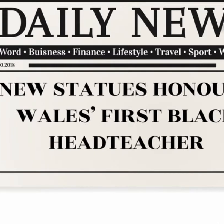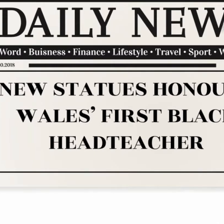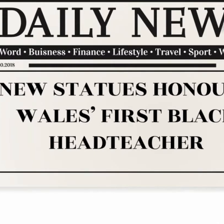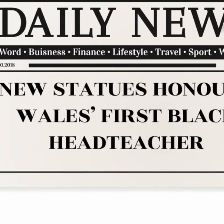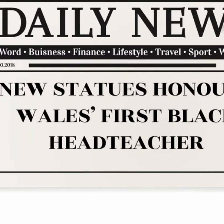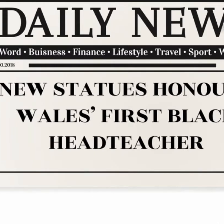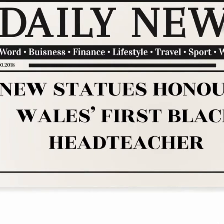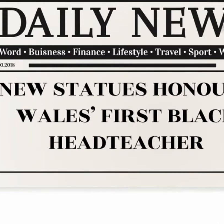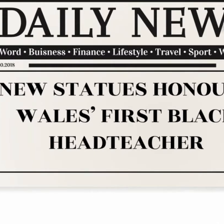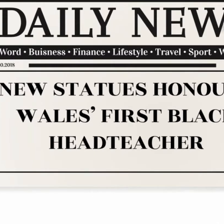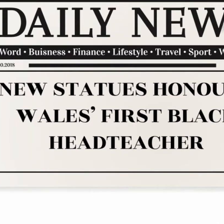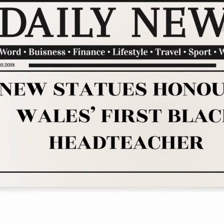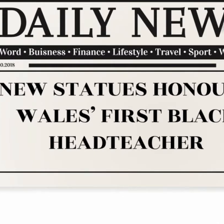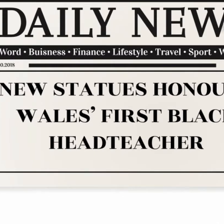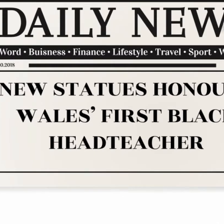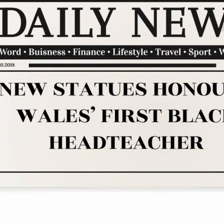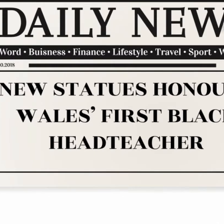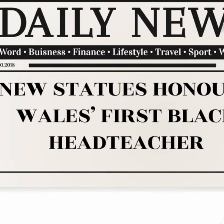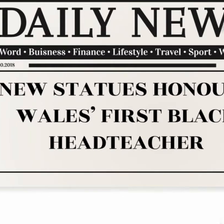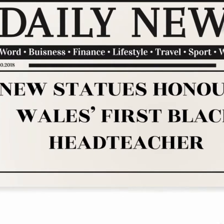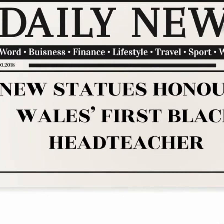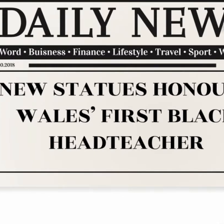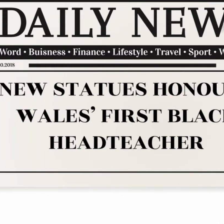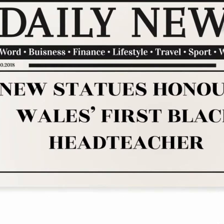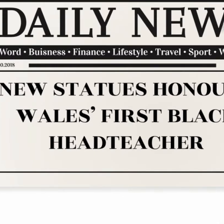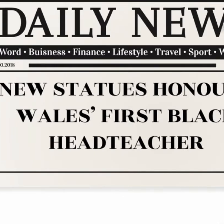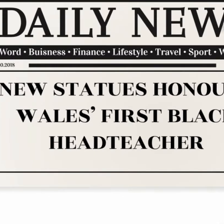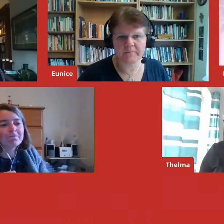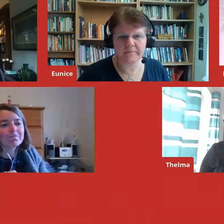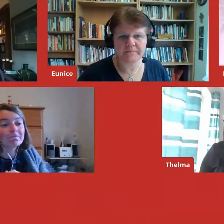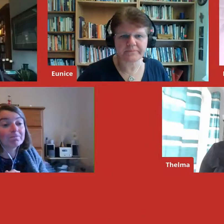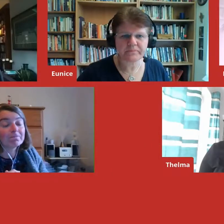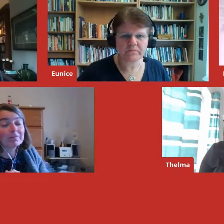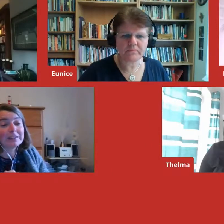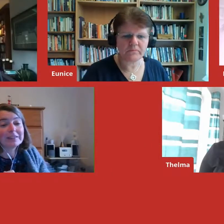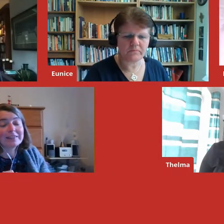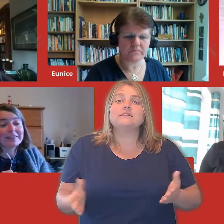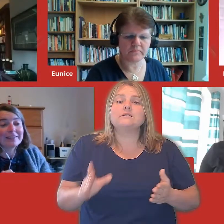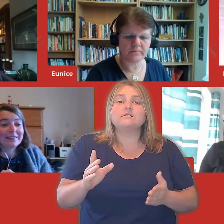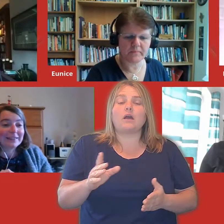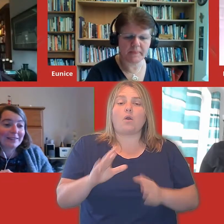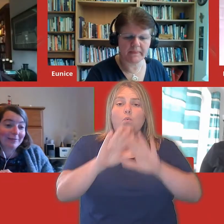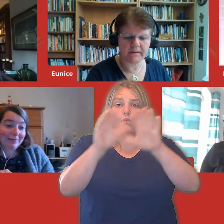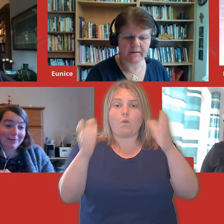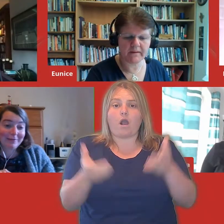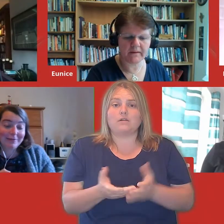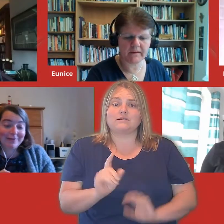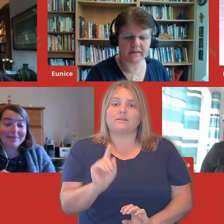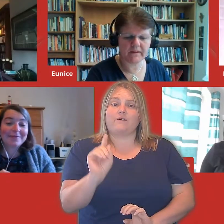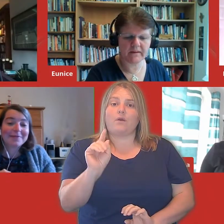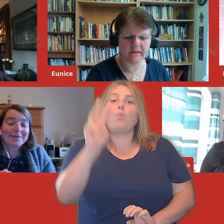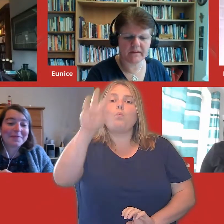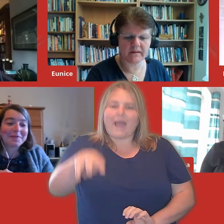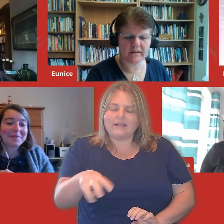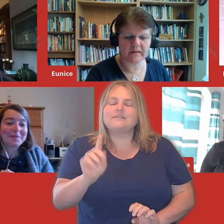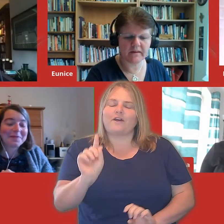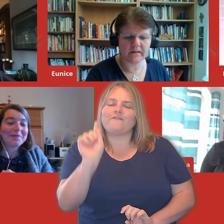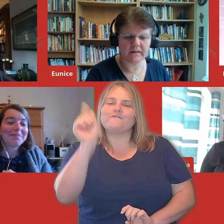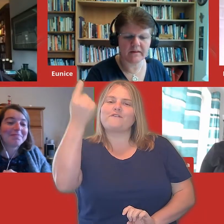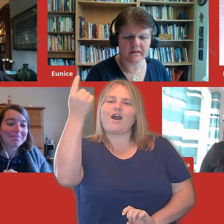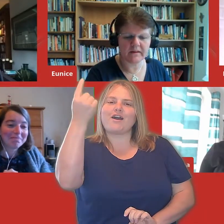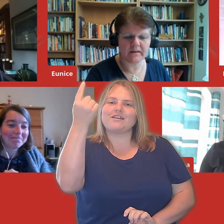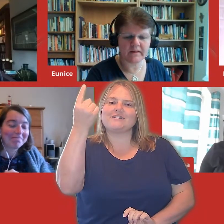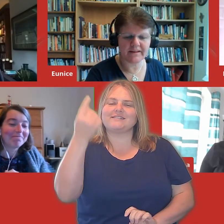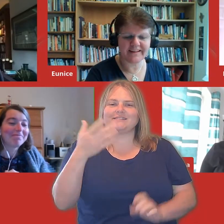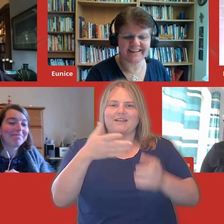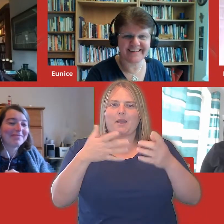new statue honours Wales' first black head teacher. Wow. Okay. So if you're playing at home and you're